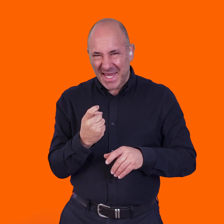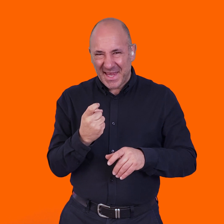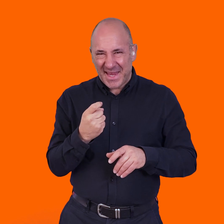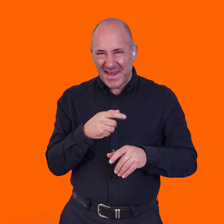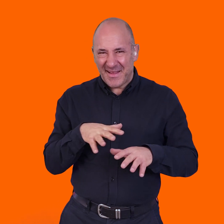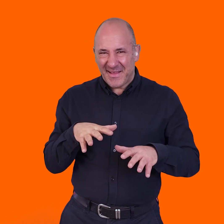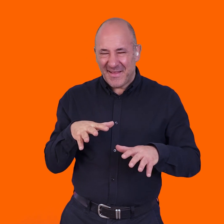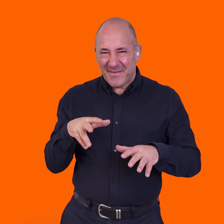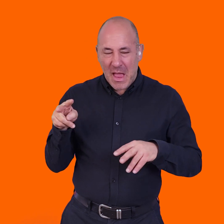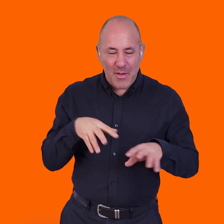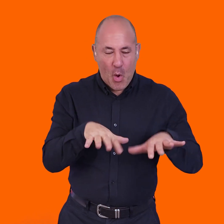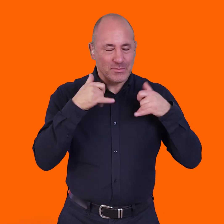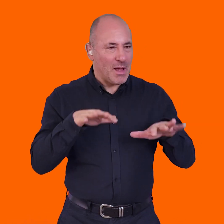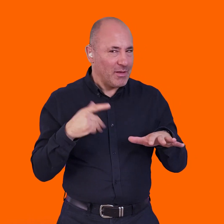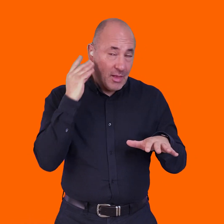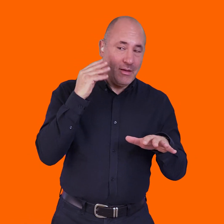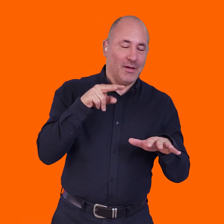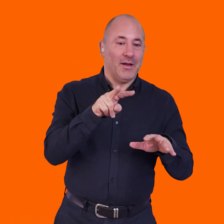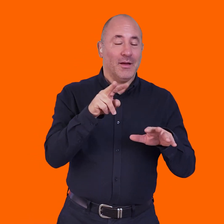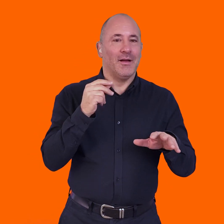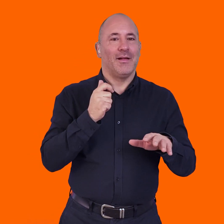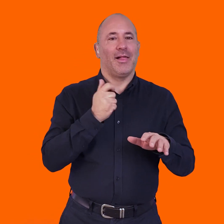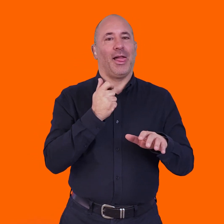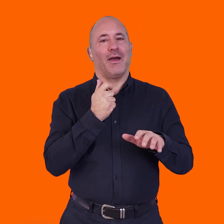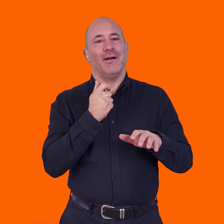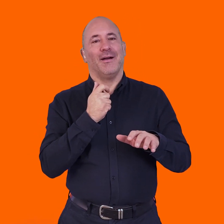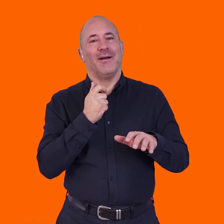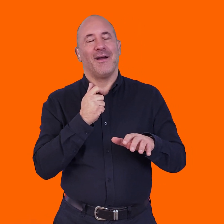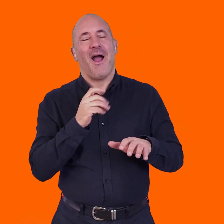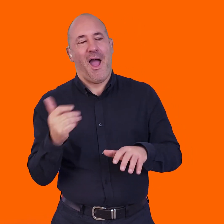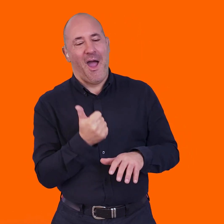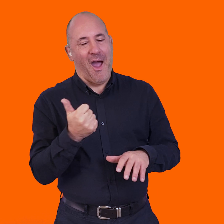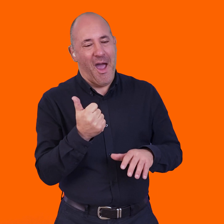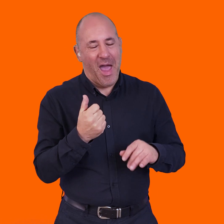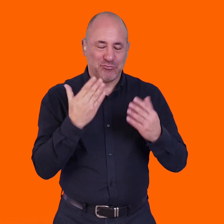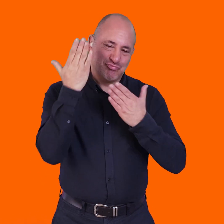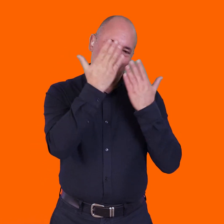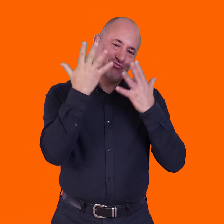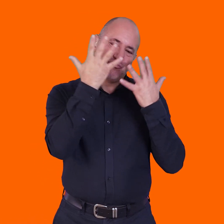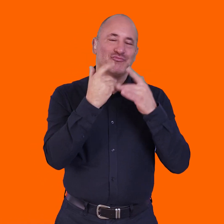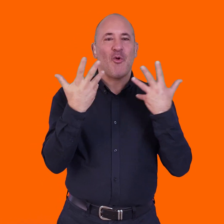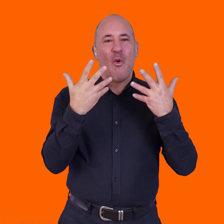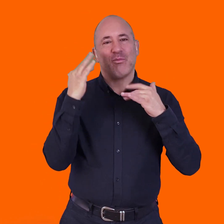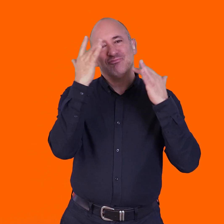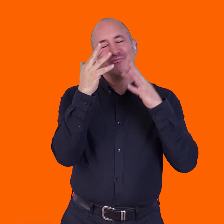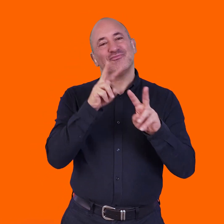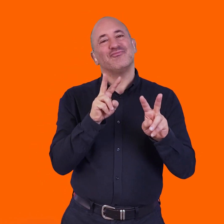whopping great big vibrator, then you're, you know, you're, you're, you're, you're, acknowledging that discomfort,